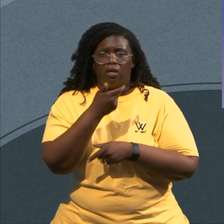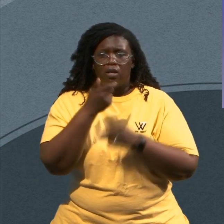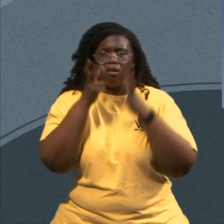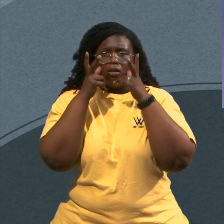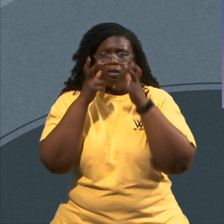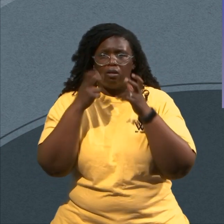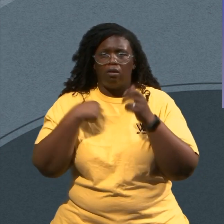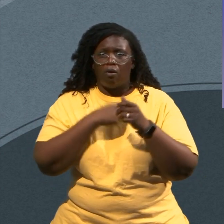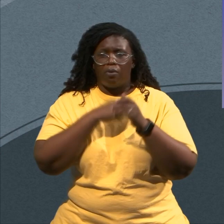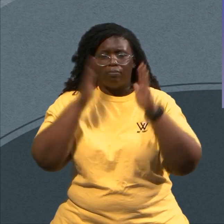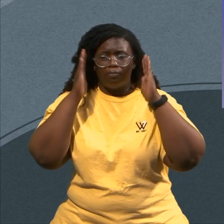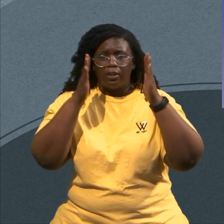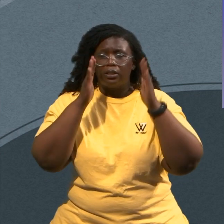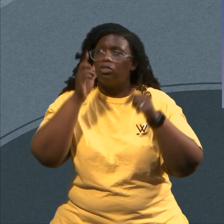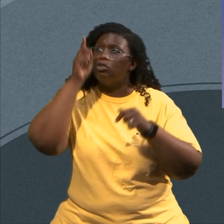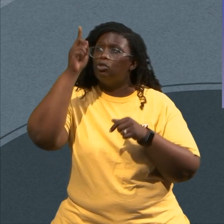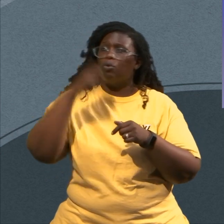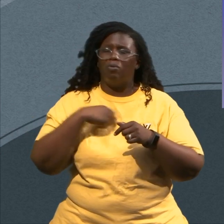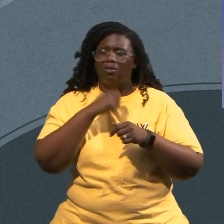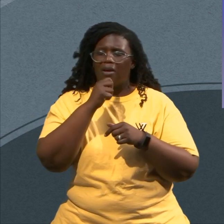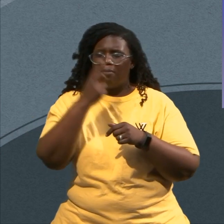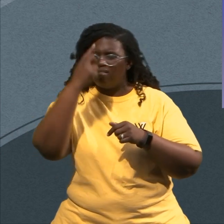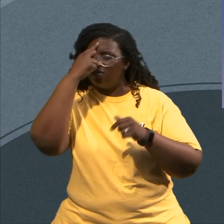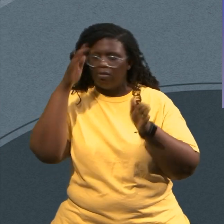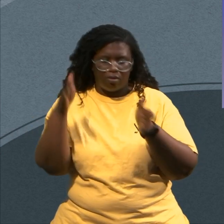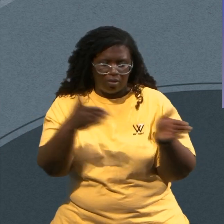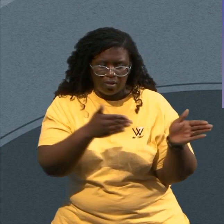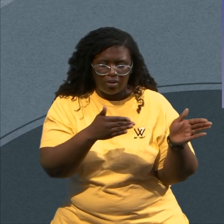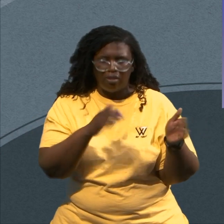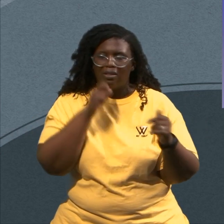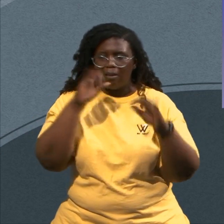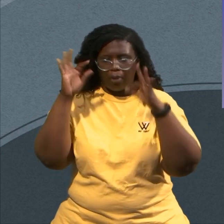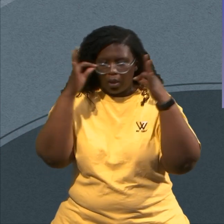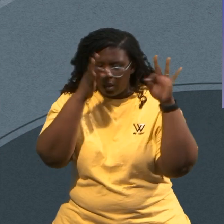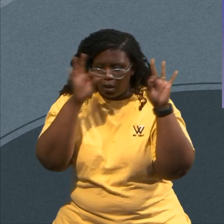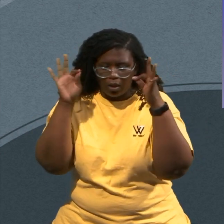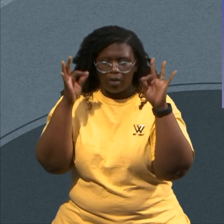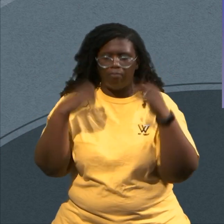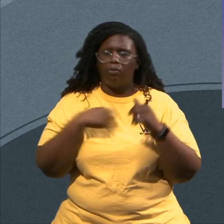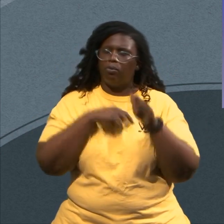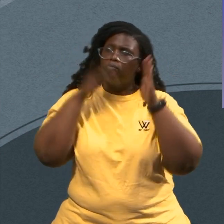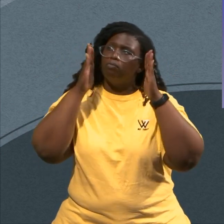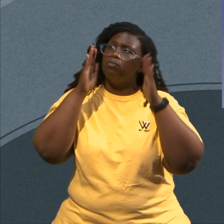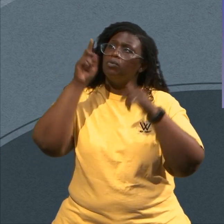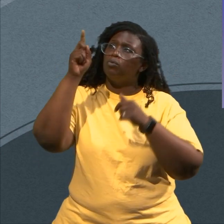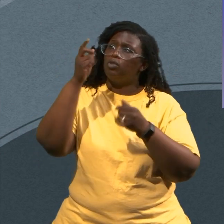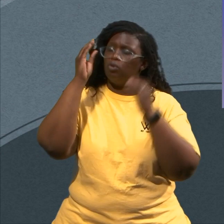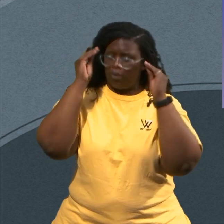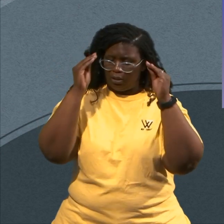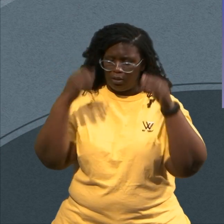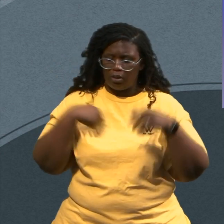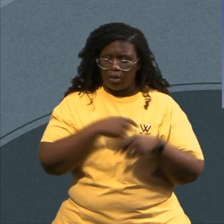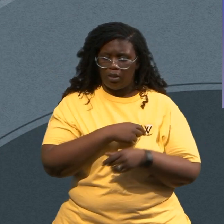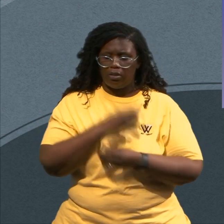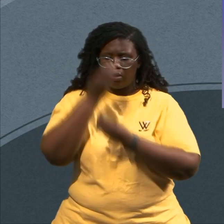in To hear what your spirit is saying to the church Give us now, God, information,